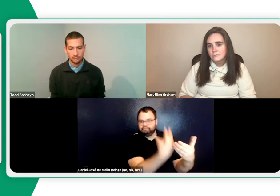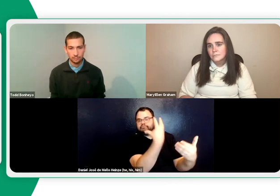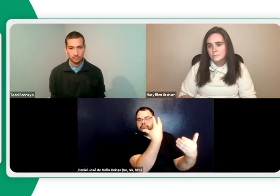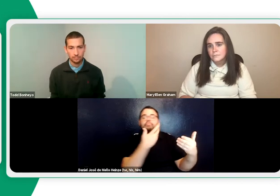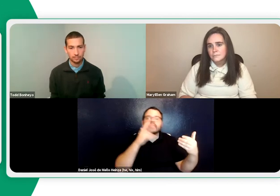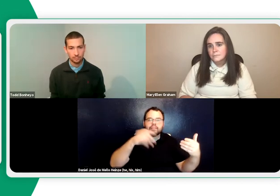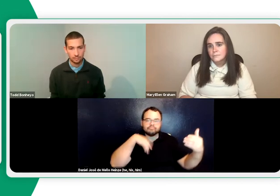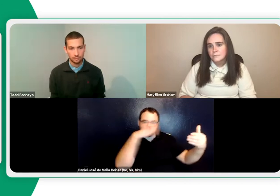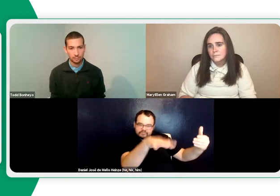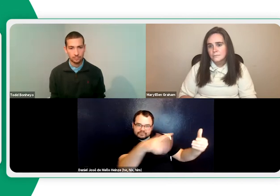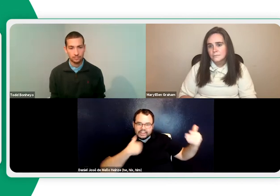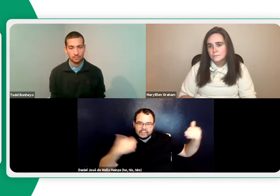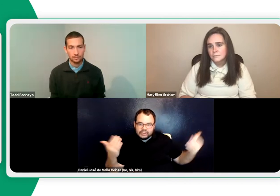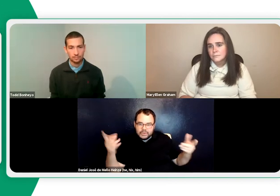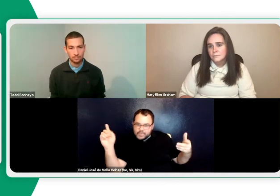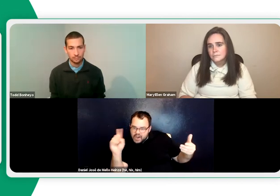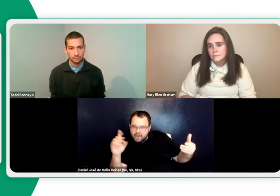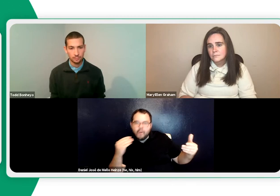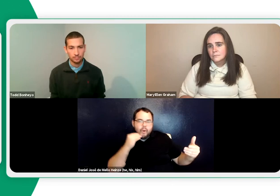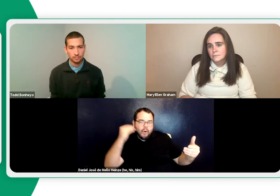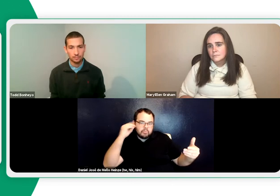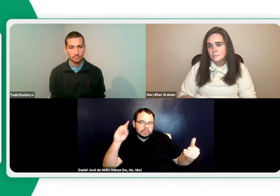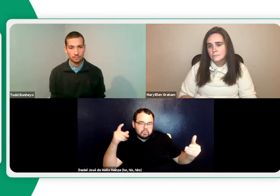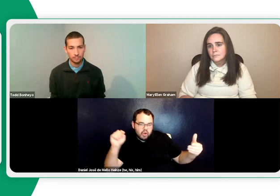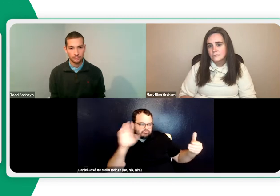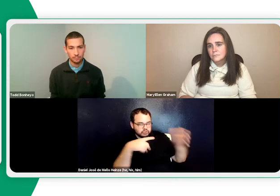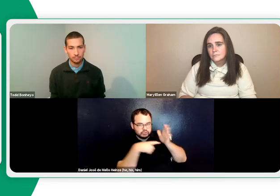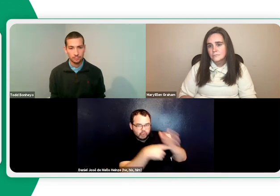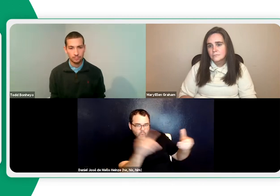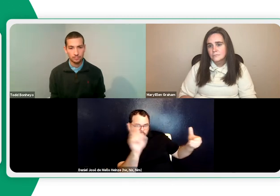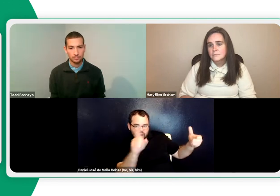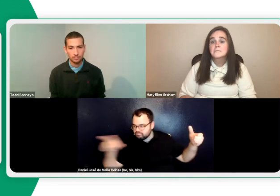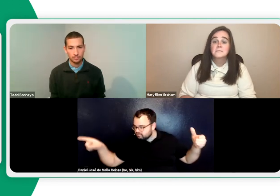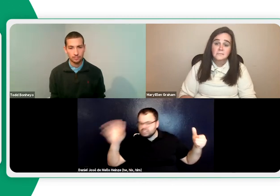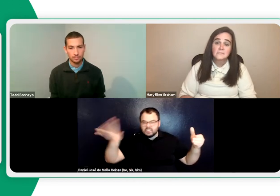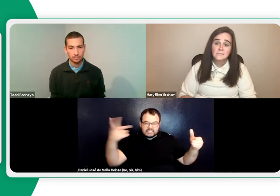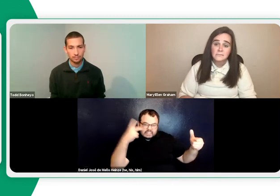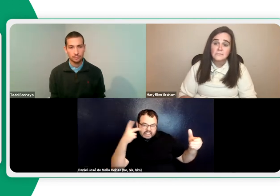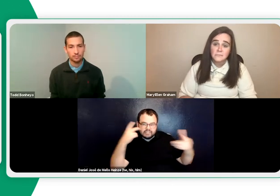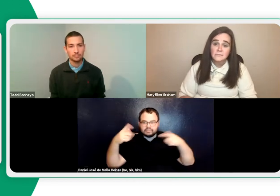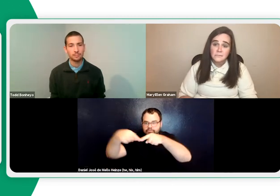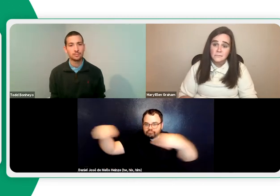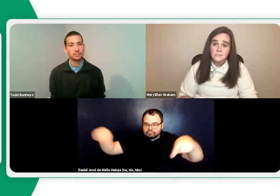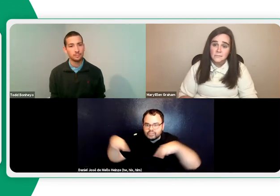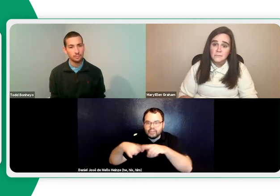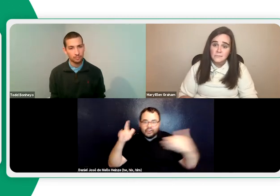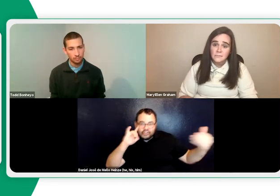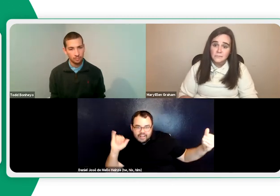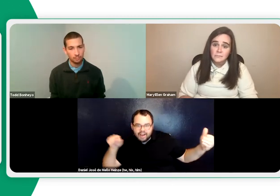I'll log on to Zoom with my classroom and I'll say, hey, class, guess where I am? I'm here at Home Depot. I'll show them